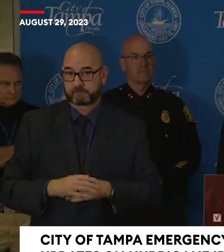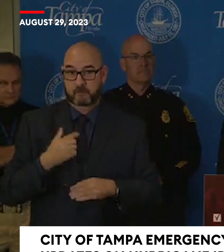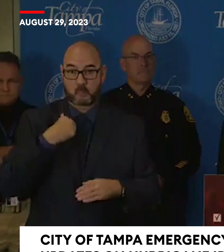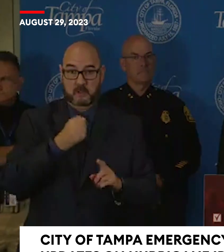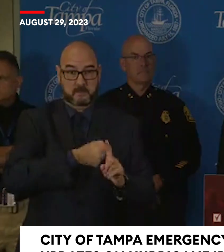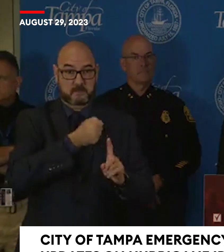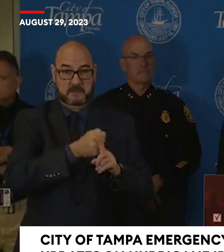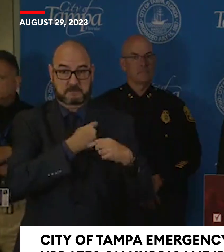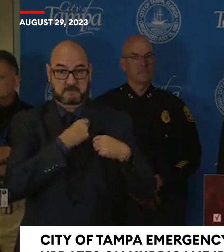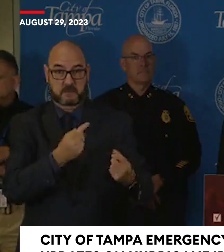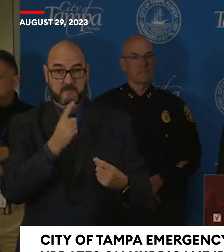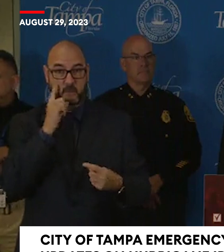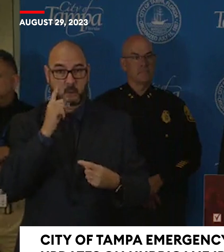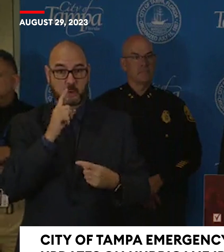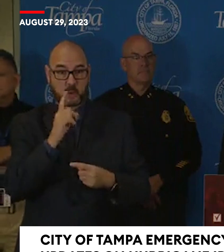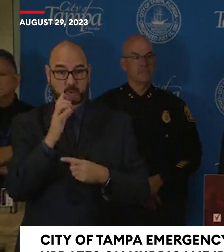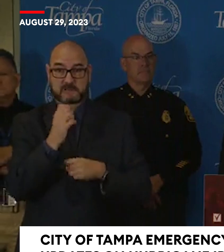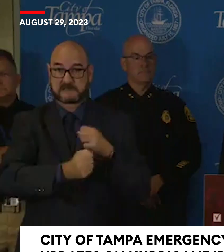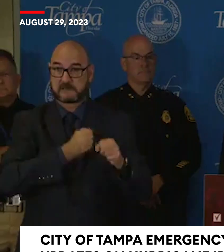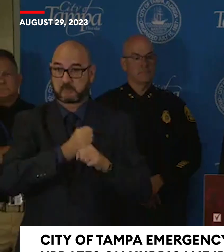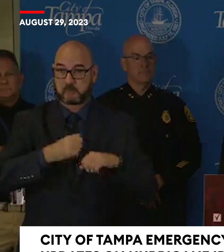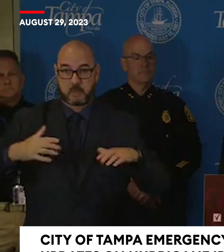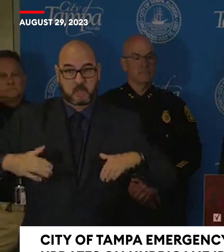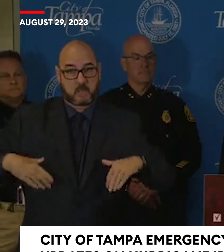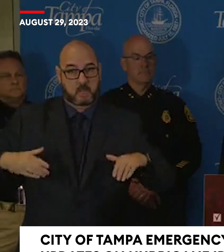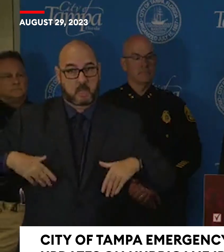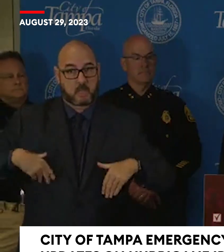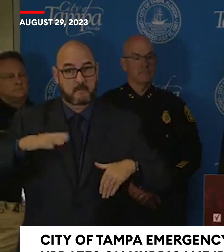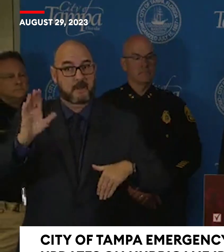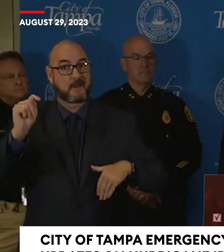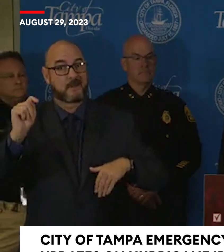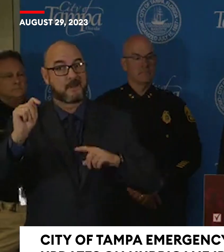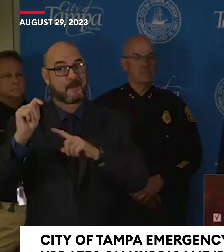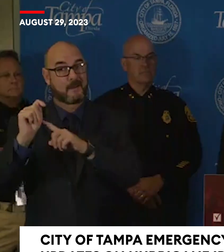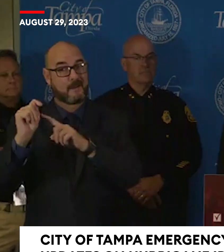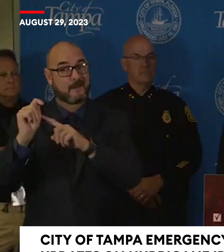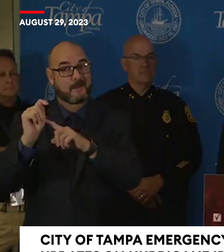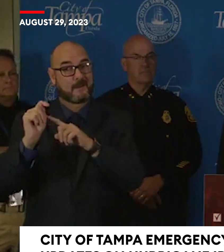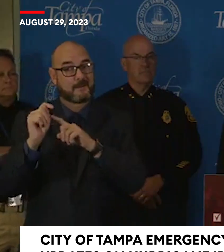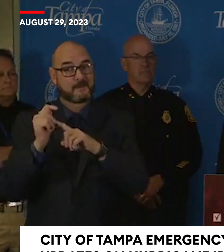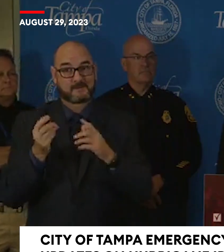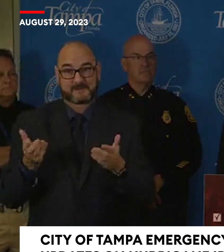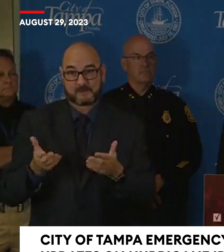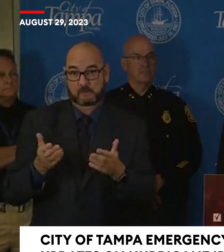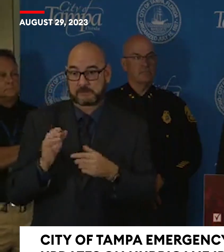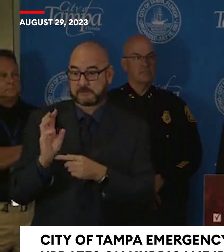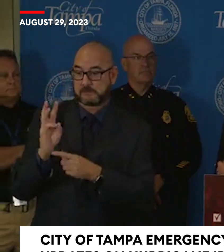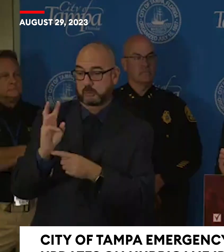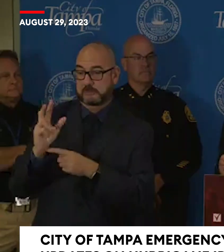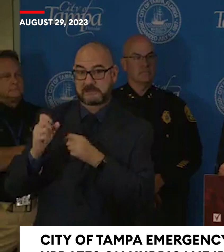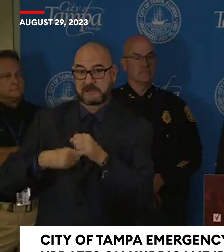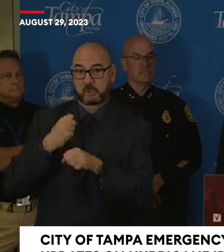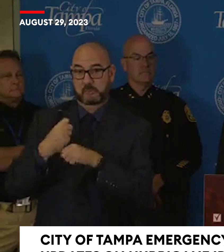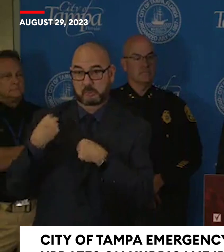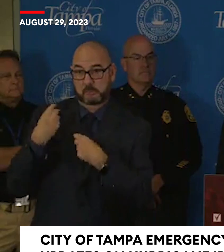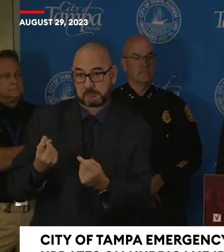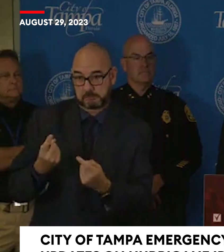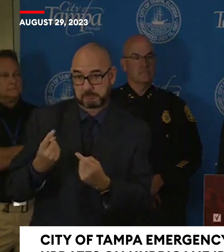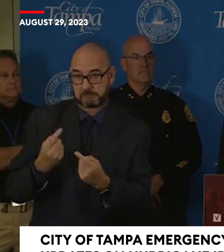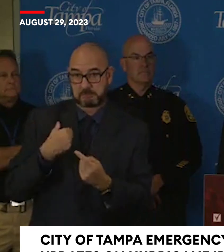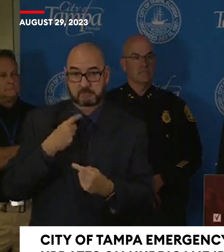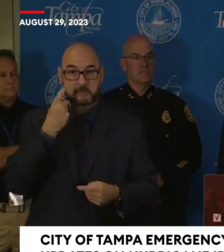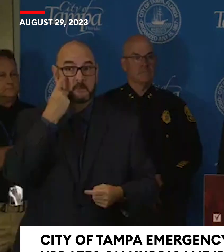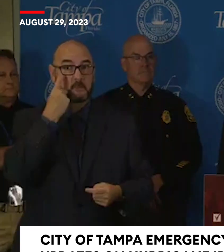when that last hurricane had a direct hit. But I have been here for 63 years and I've seen the force of nature.